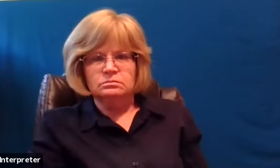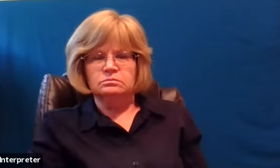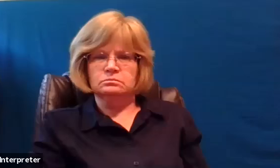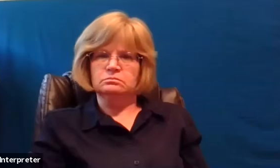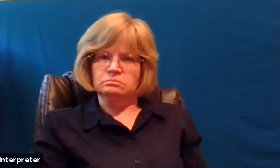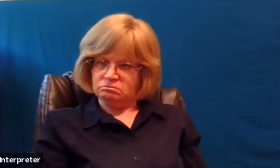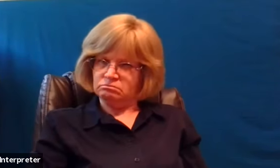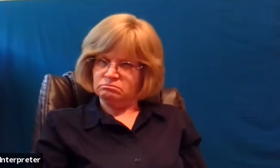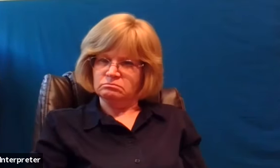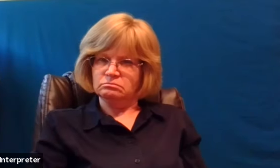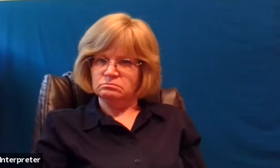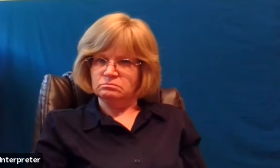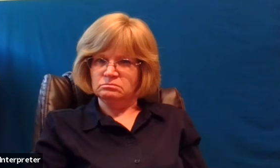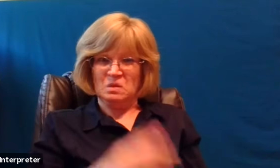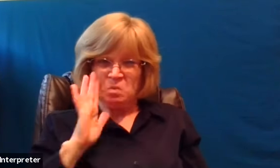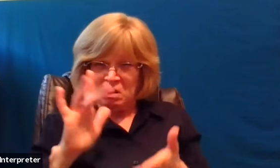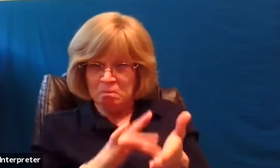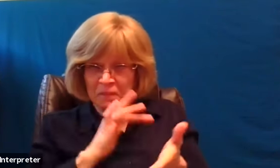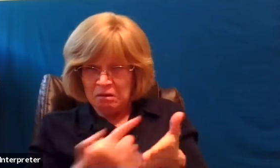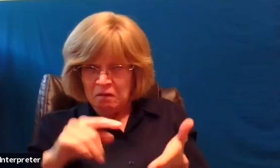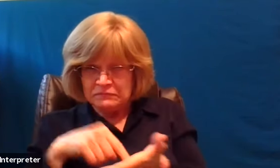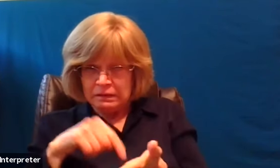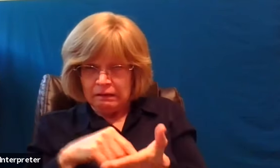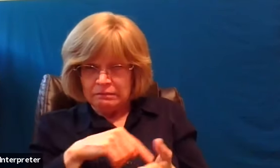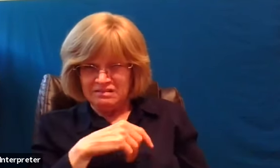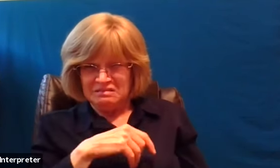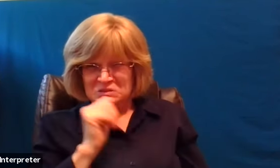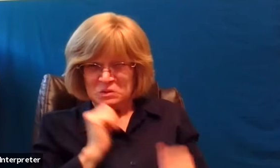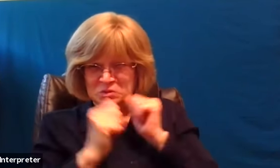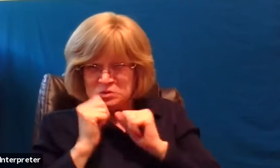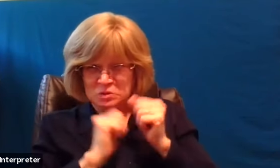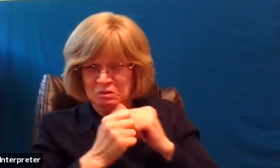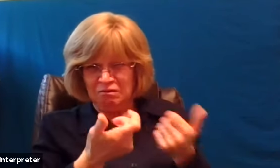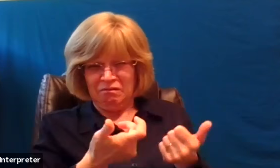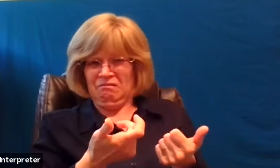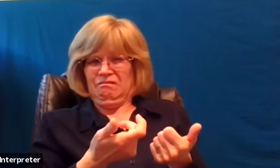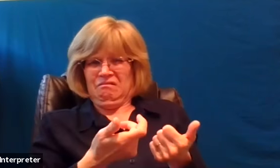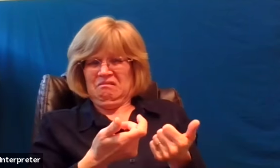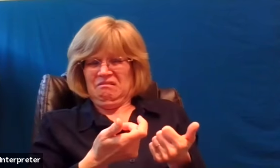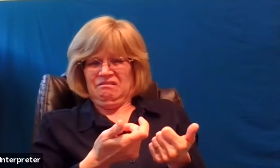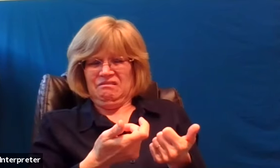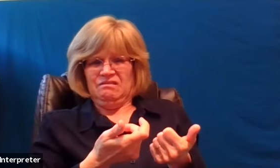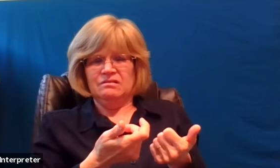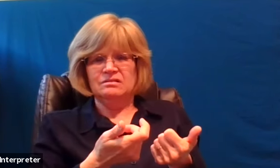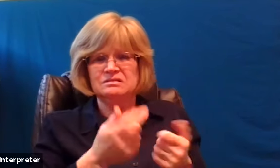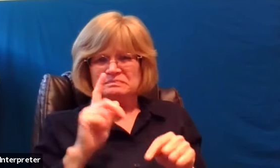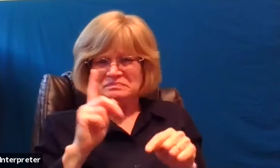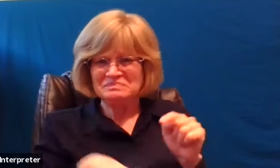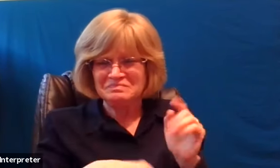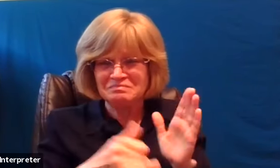it makes some perverse sense to engage in this kind of an assault but without the ability to ever pay such